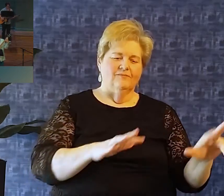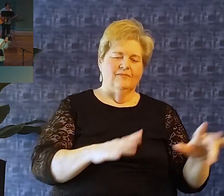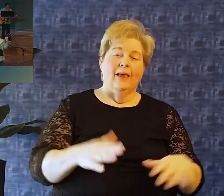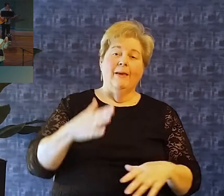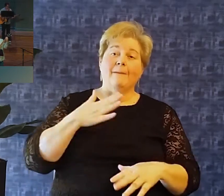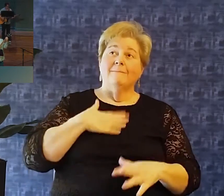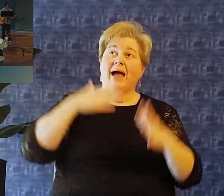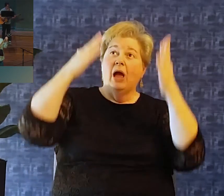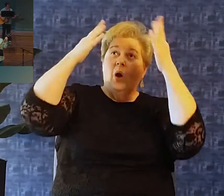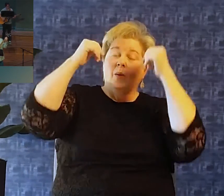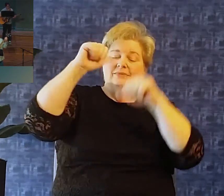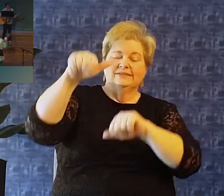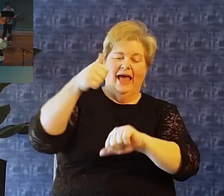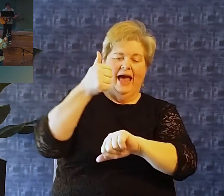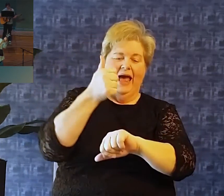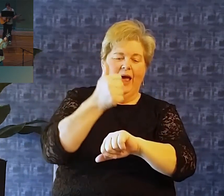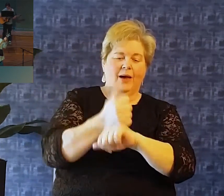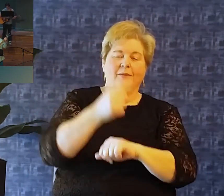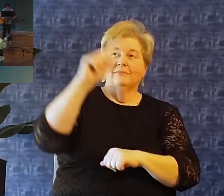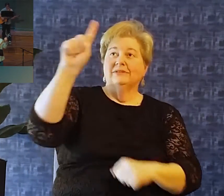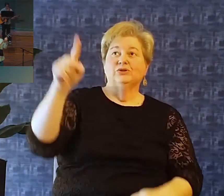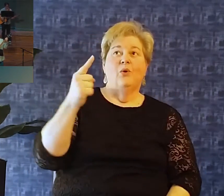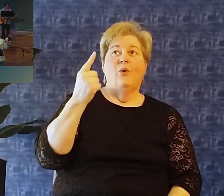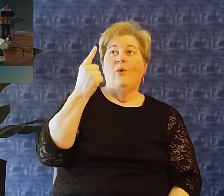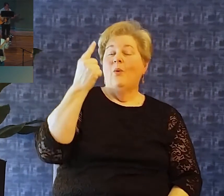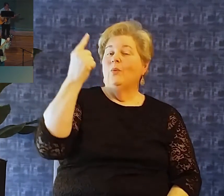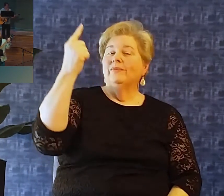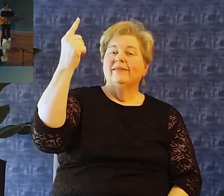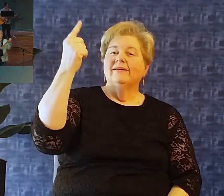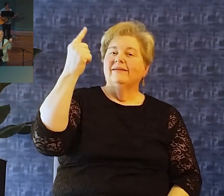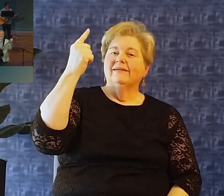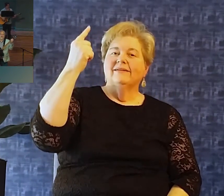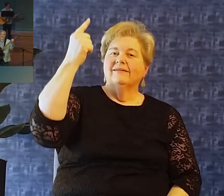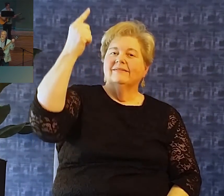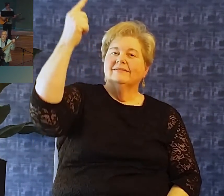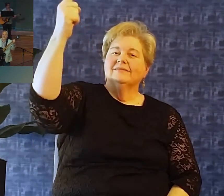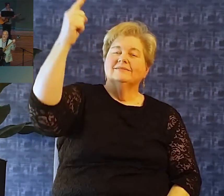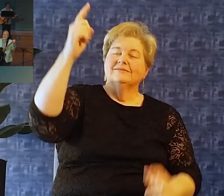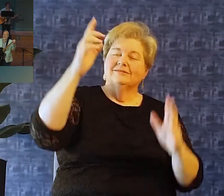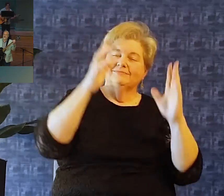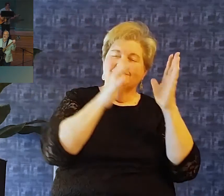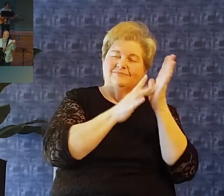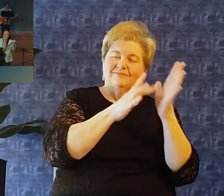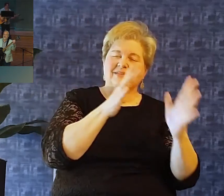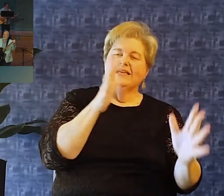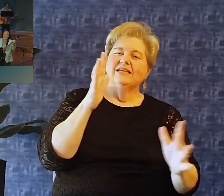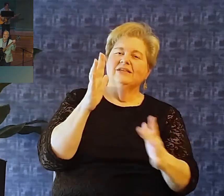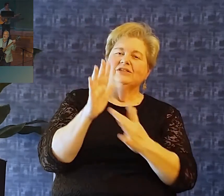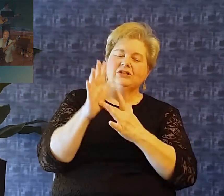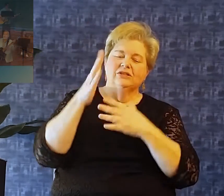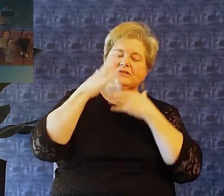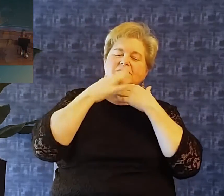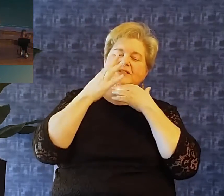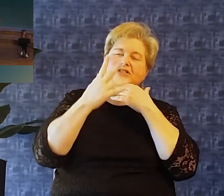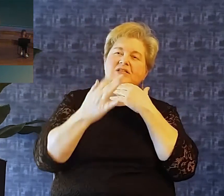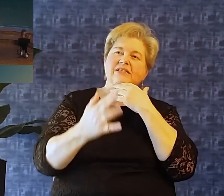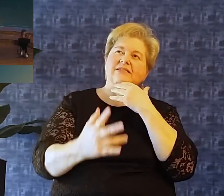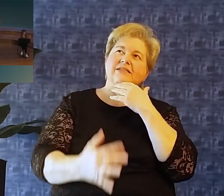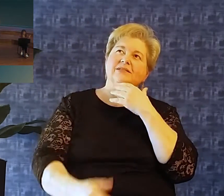My hope is filled on nothing less Than